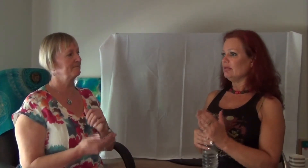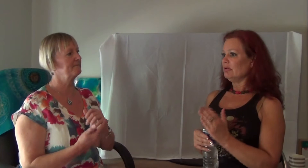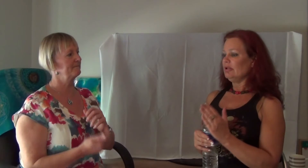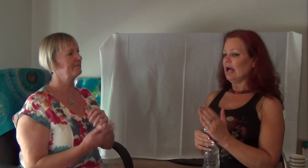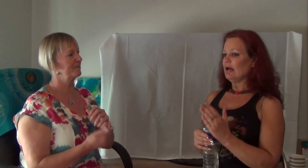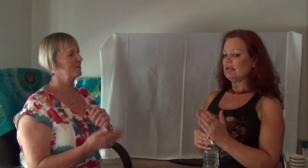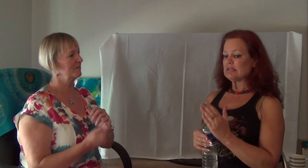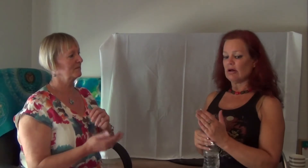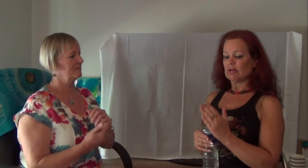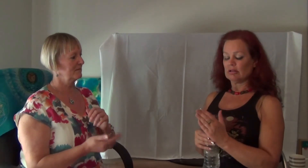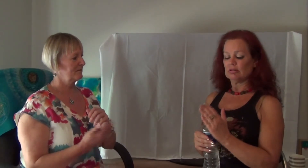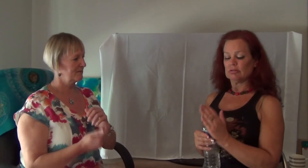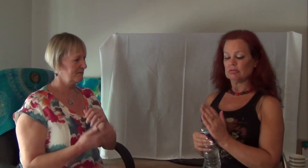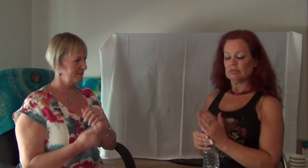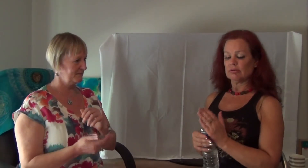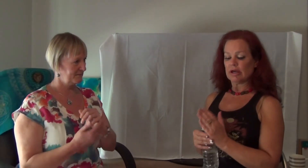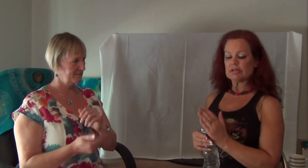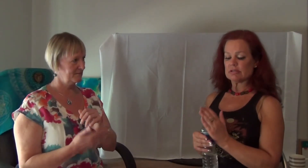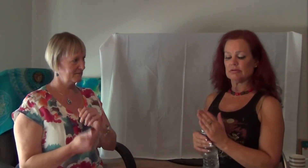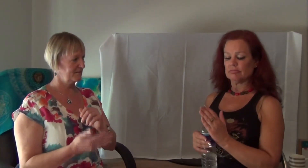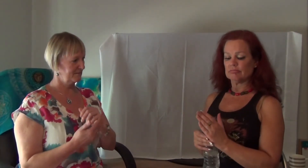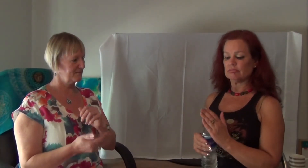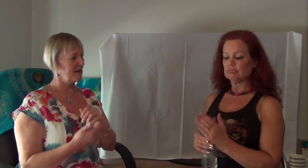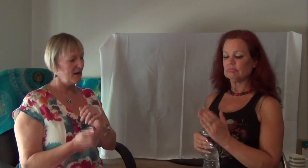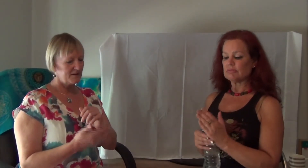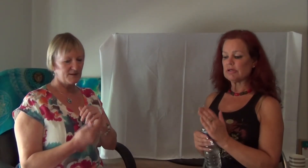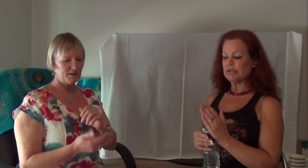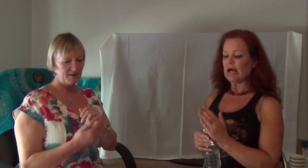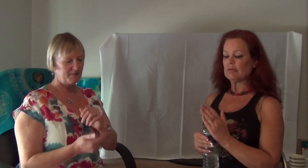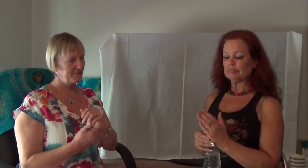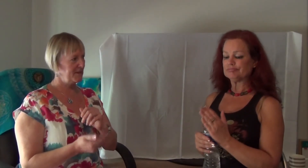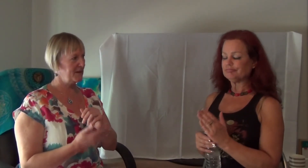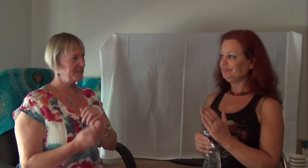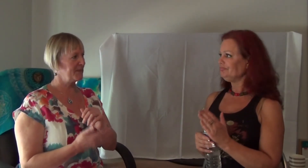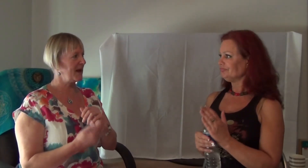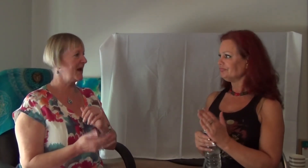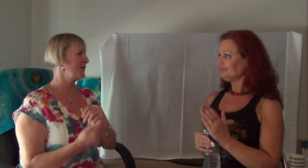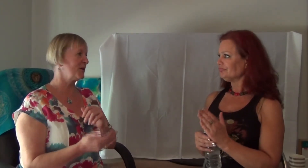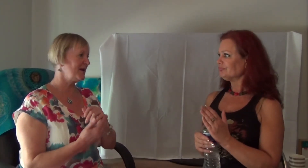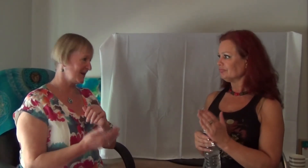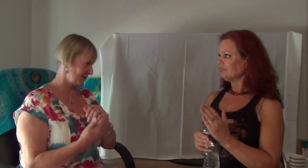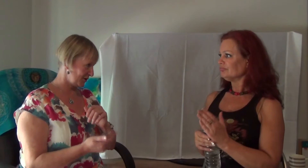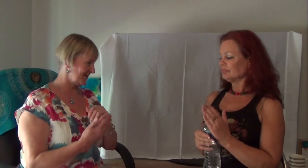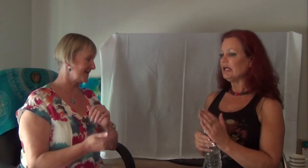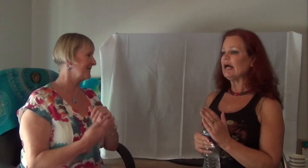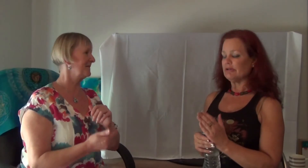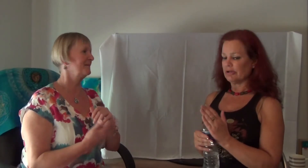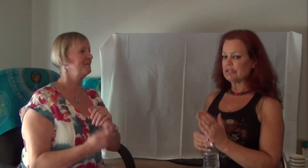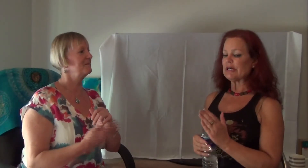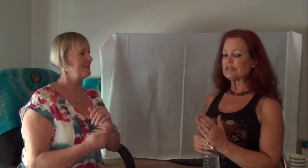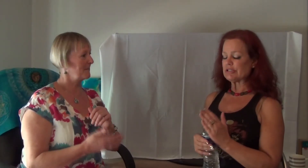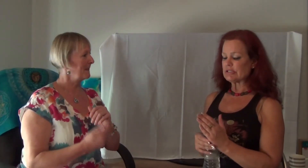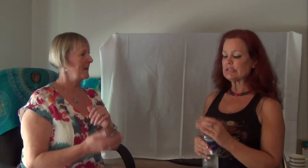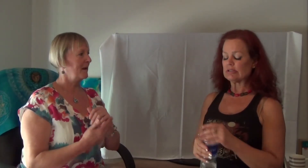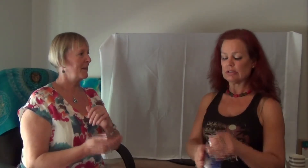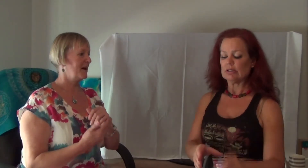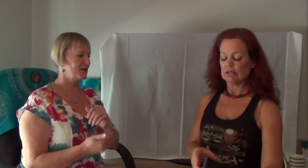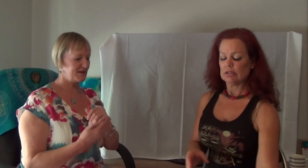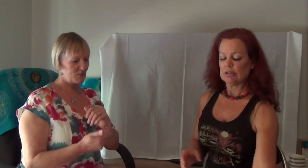yeah, and it's all, okay, so, so yeah. Yep, they had good intentions. They had good intentions. But I just